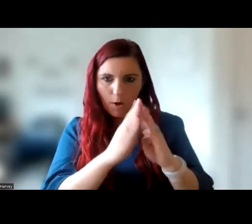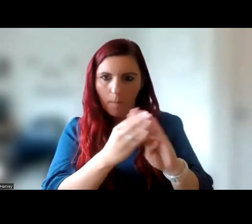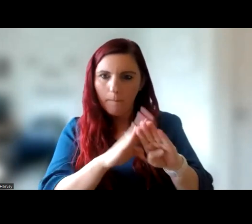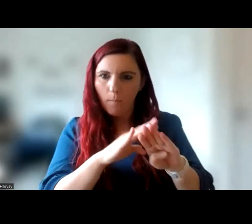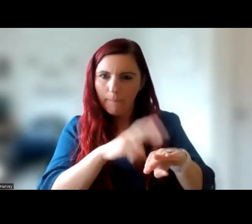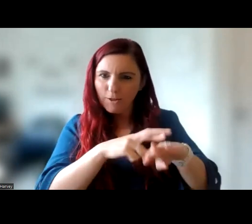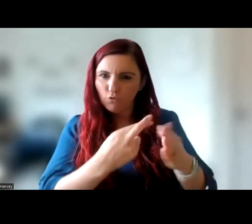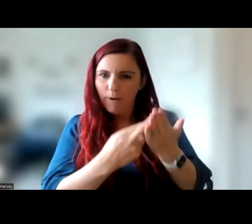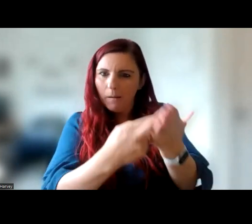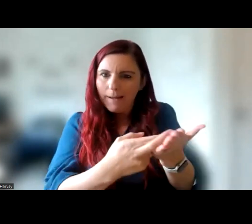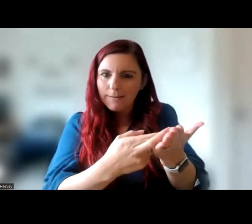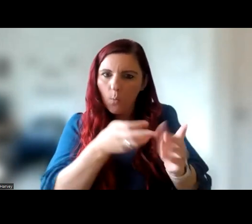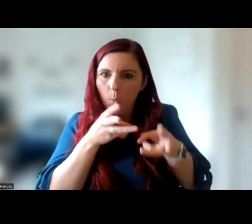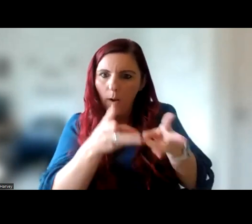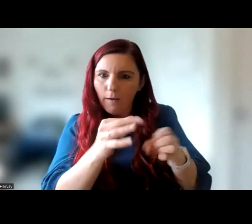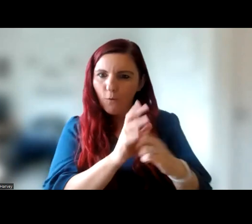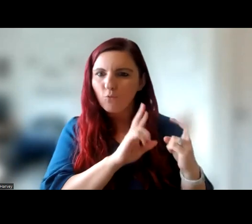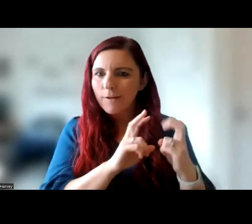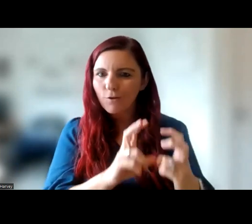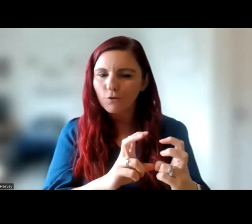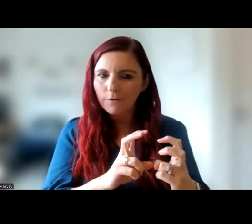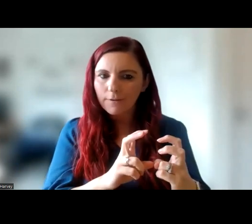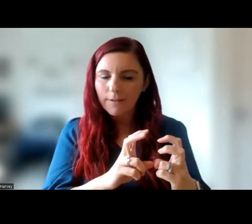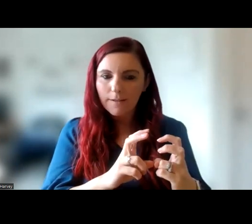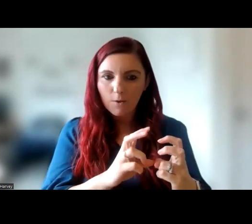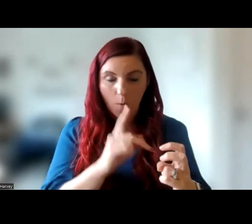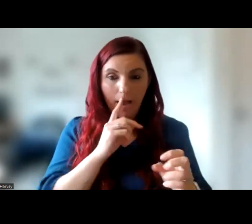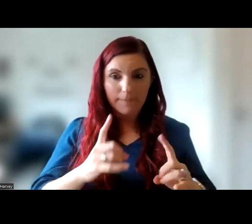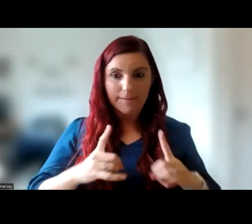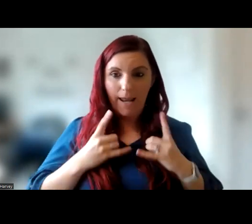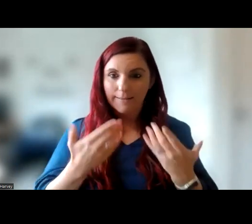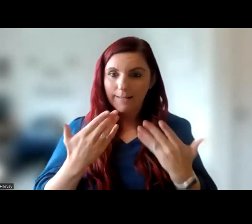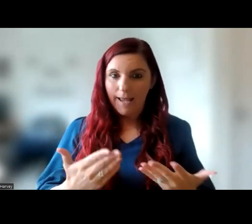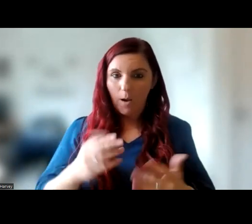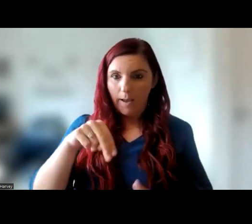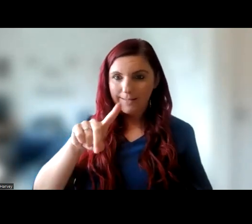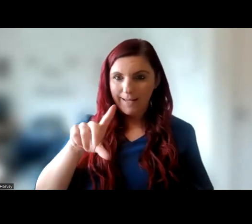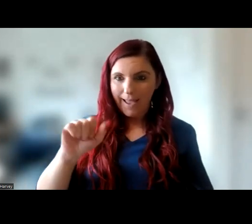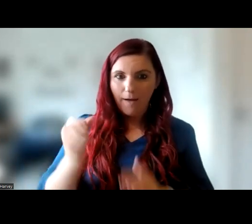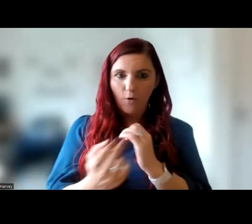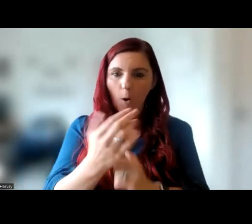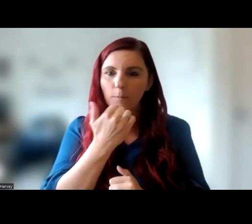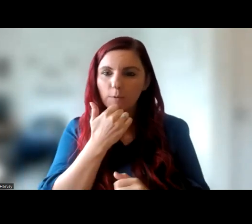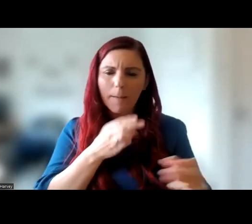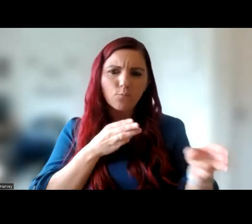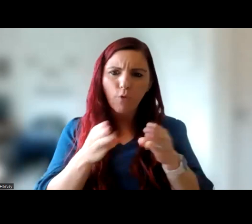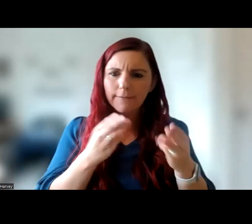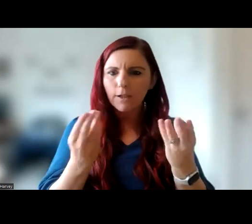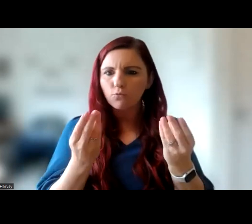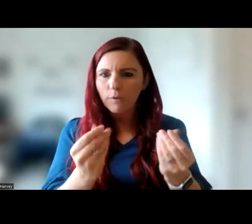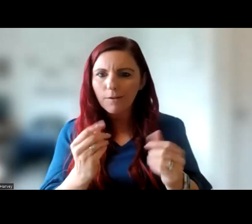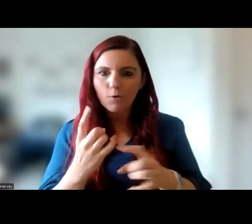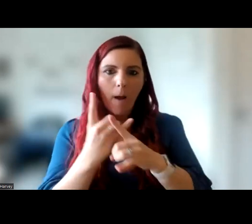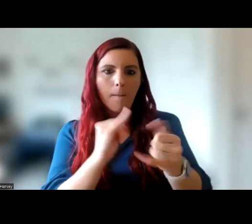research. And as such, I am delighted that the NDA now has an up-to-date practical resource to help